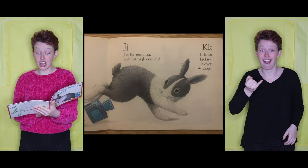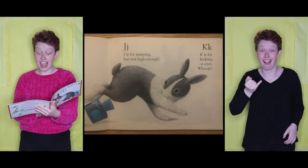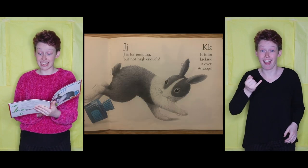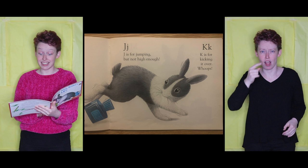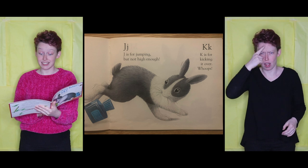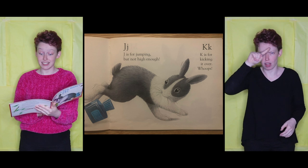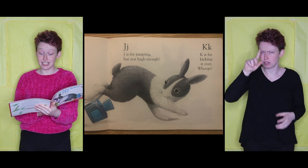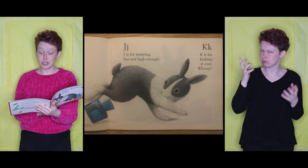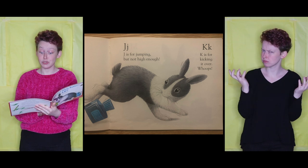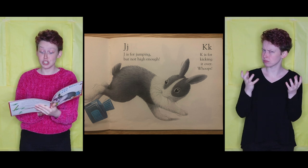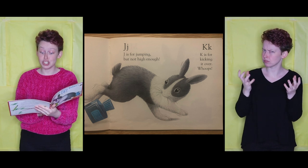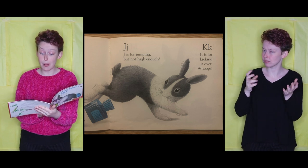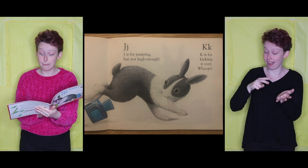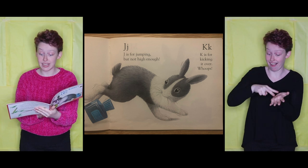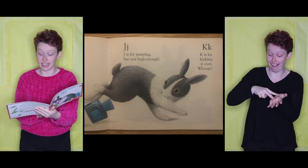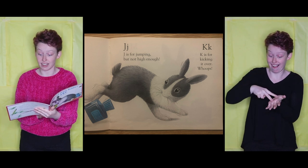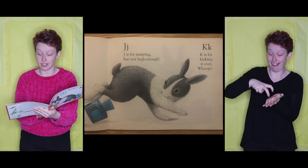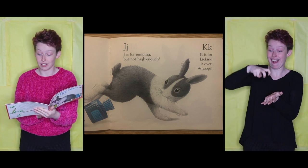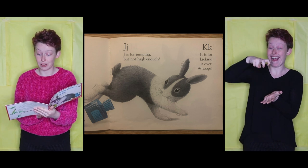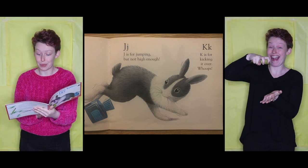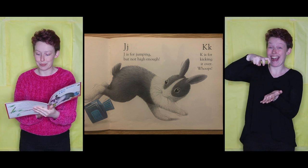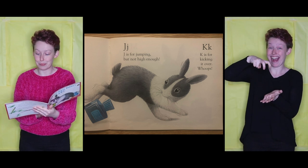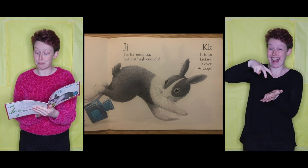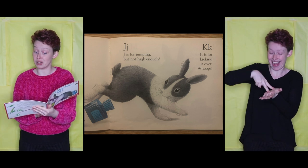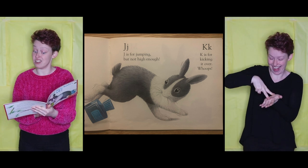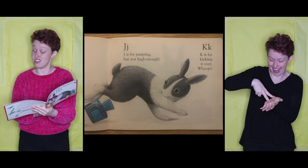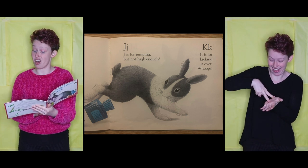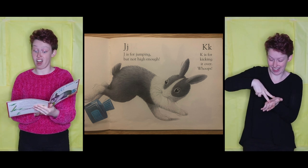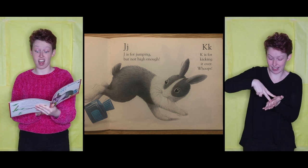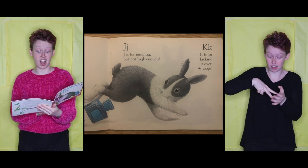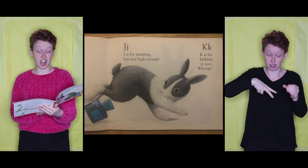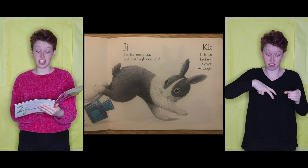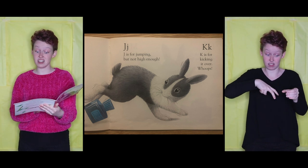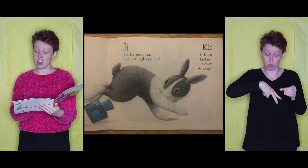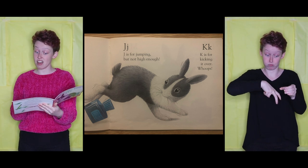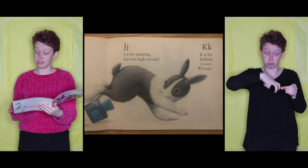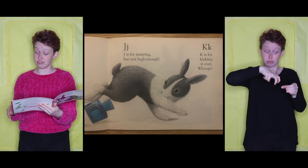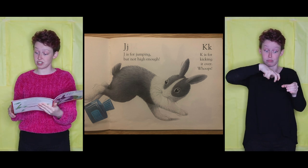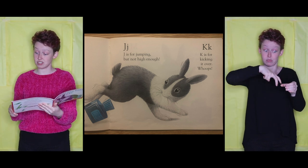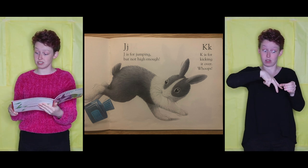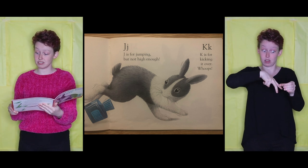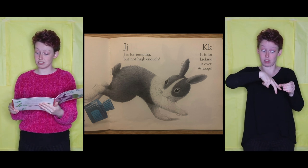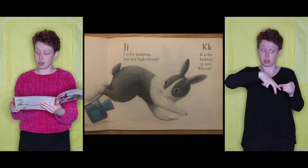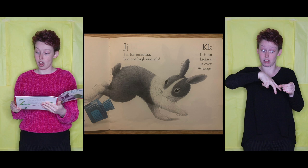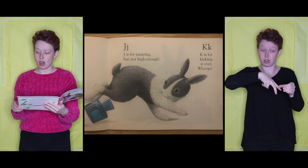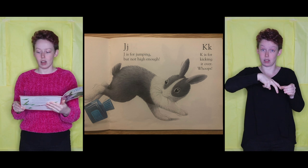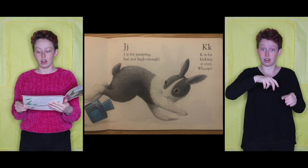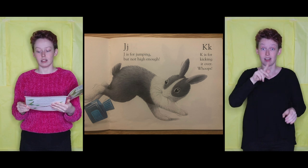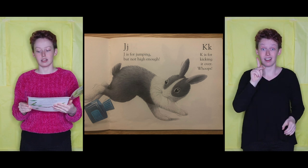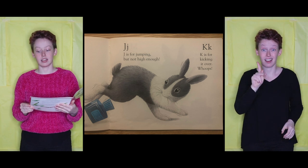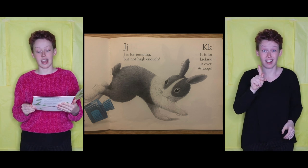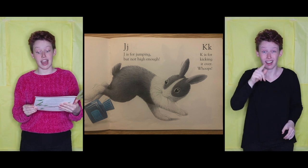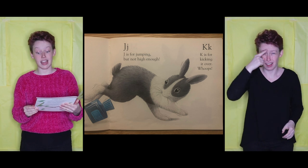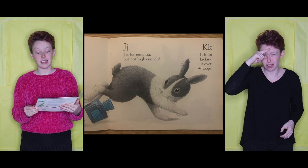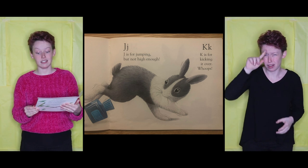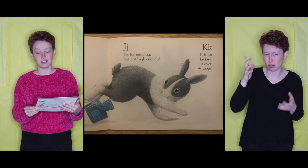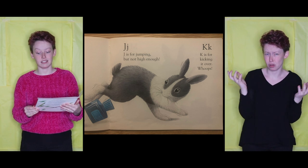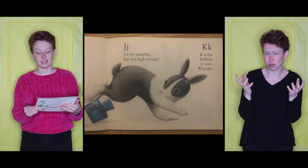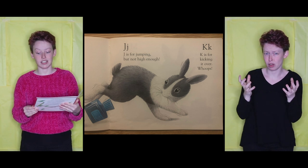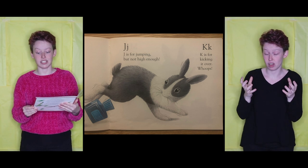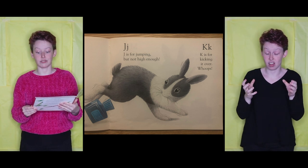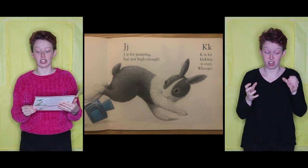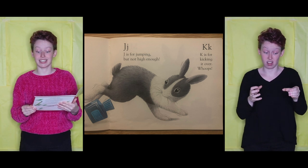J is for Jumping, but not high enough. K